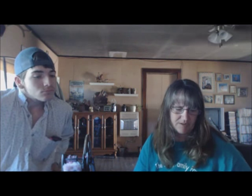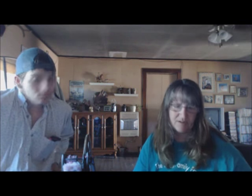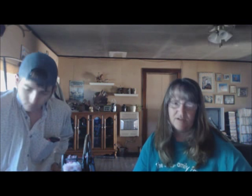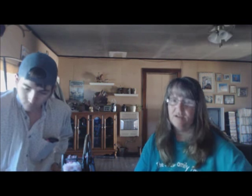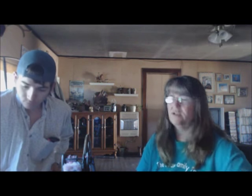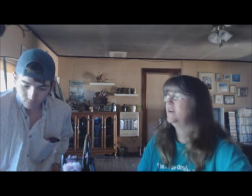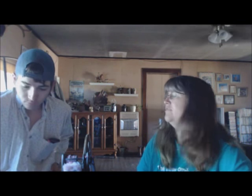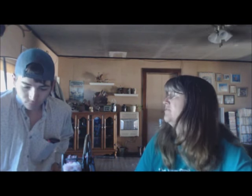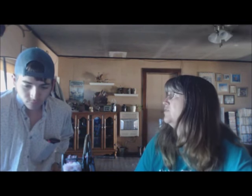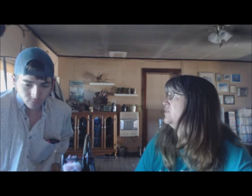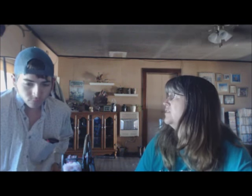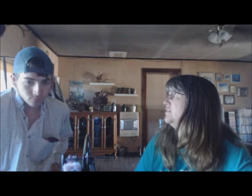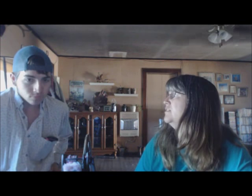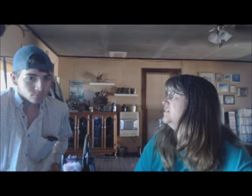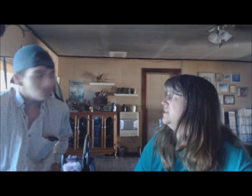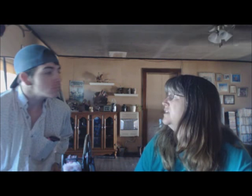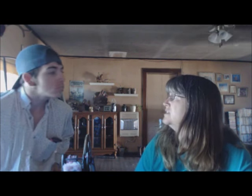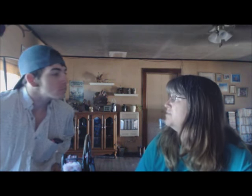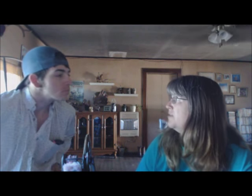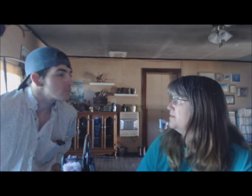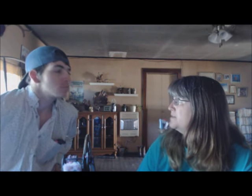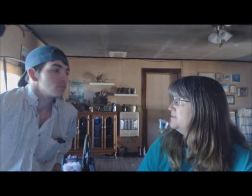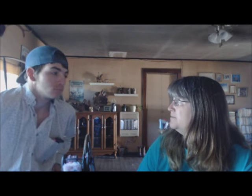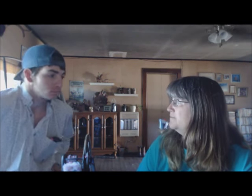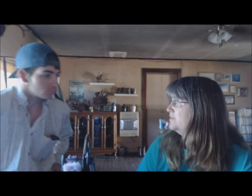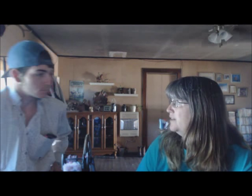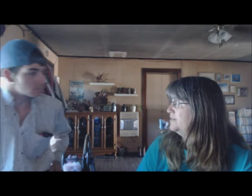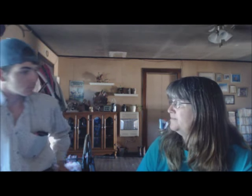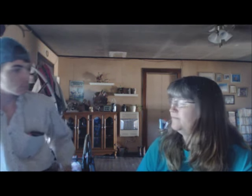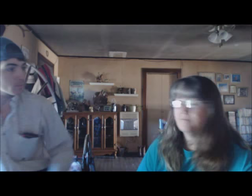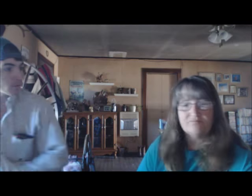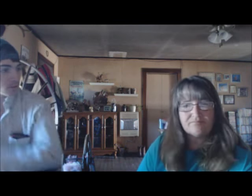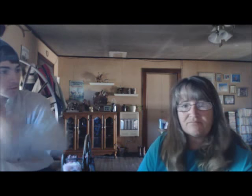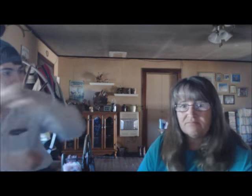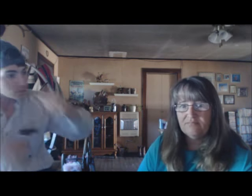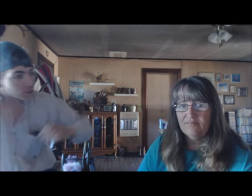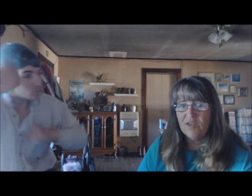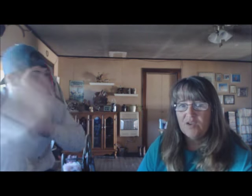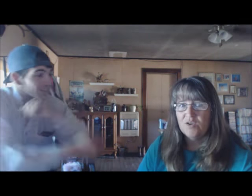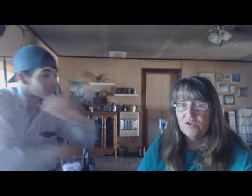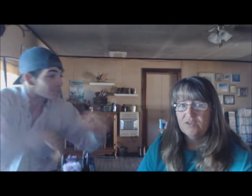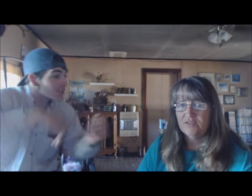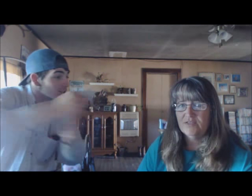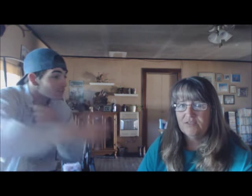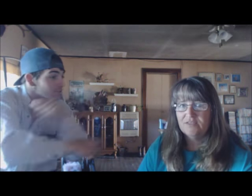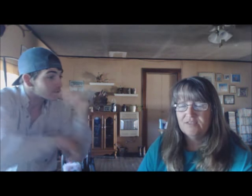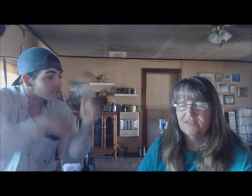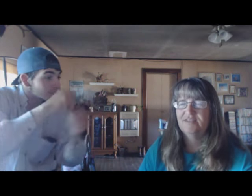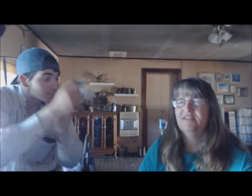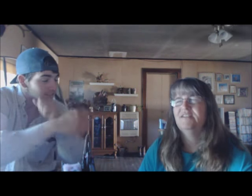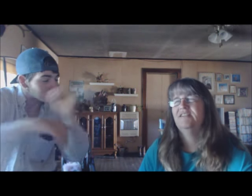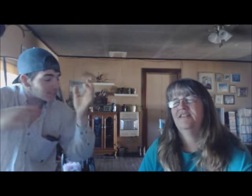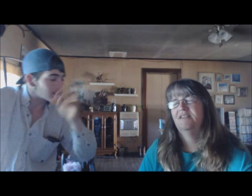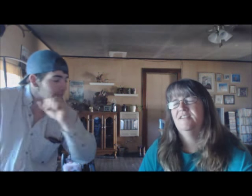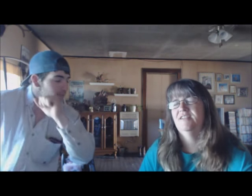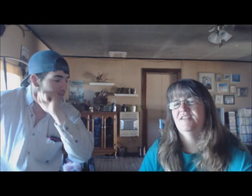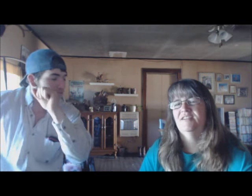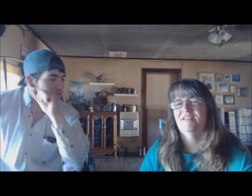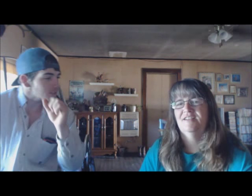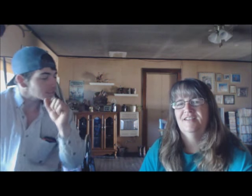for the Kids Progress, right? You want to tussle. Thank you. One